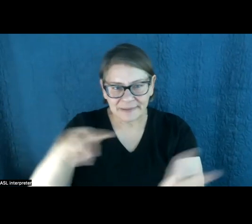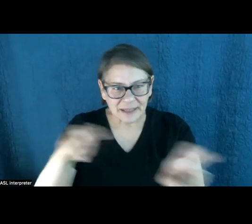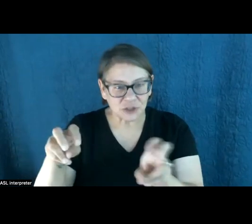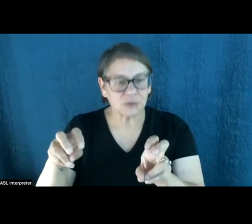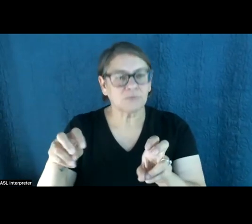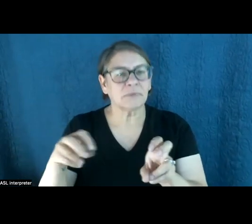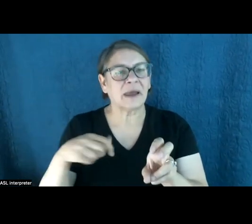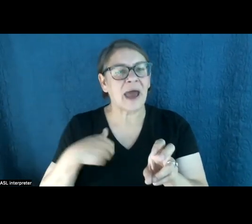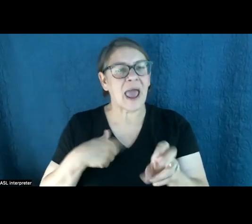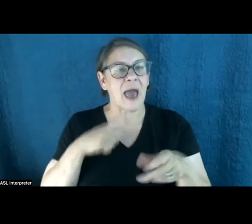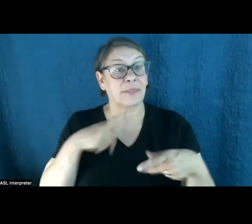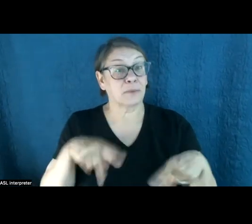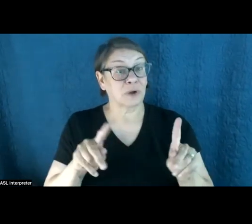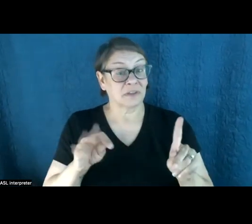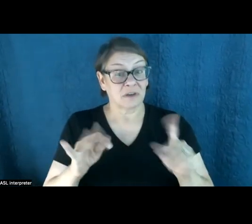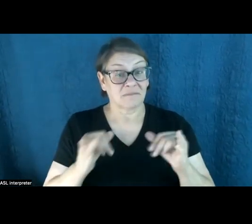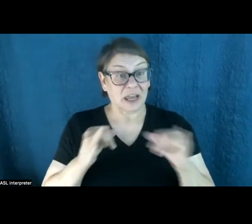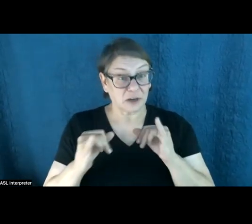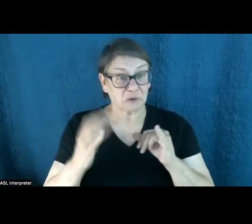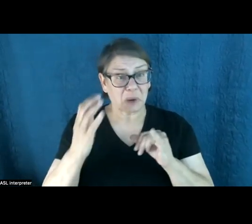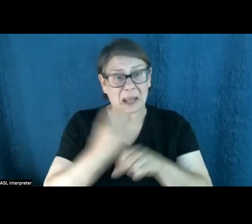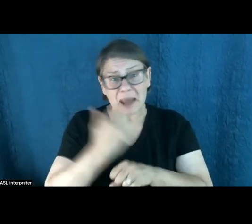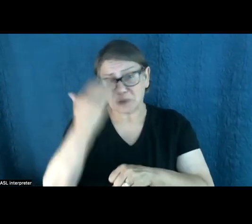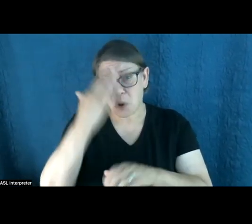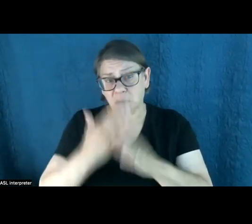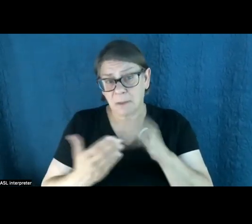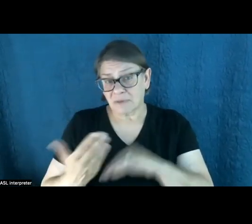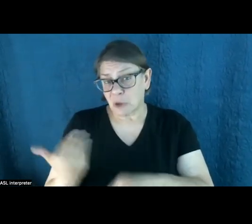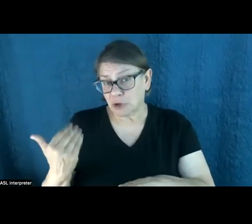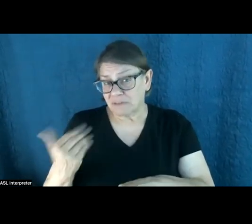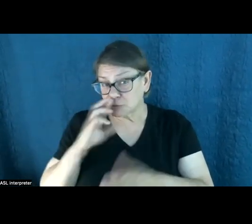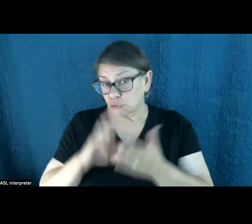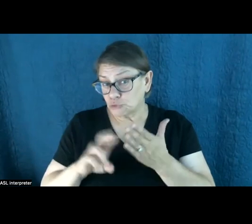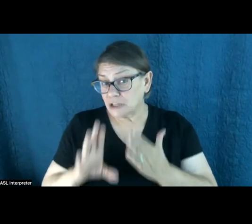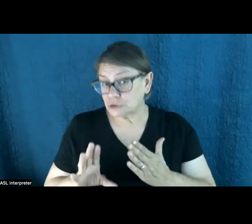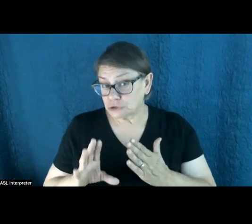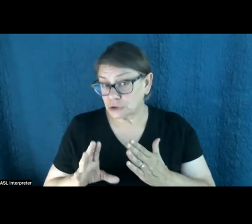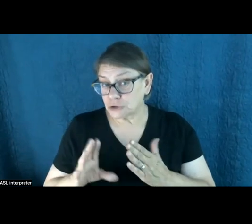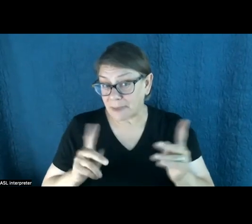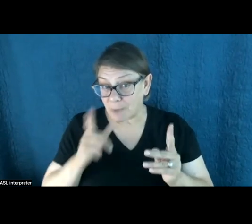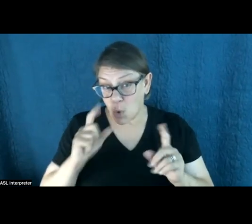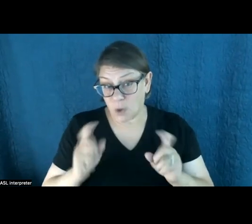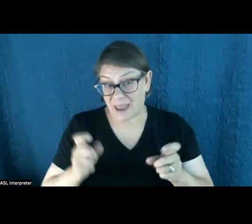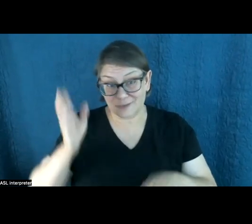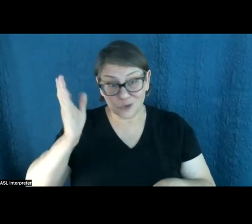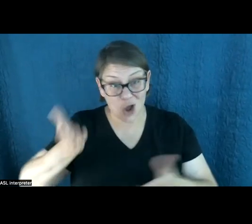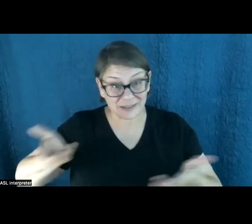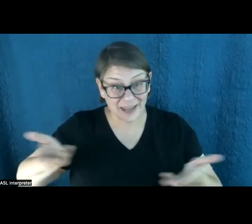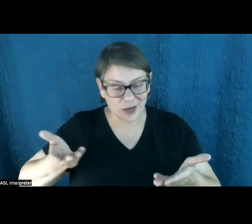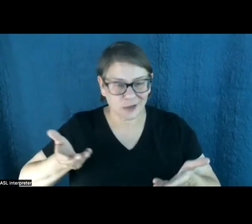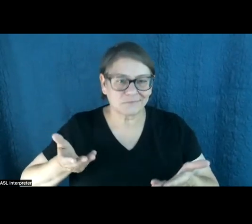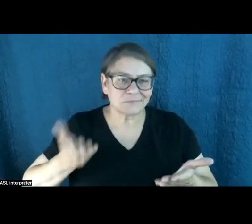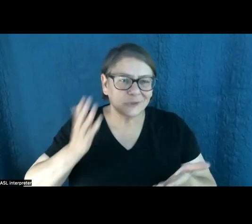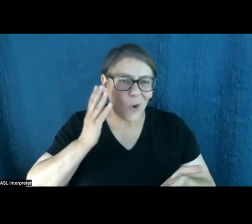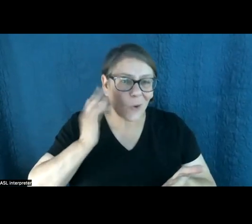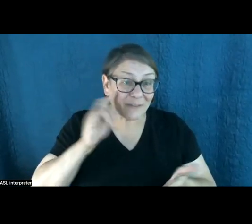privilege of interviewing and getting to know some of the previous researchers and journalists who gave talks. don't know if any of you listening to this